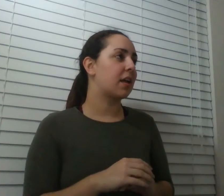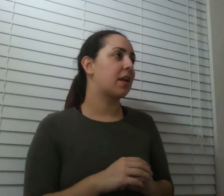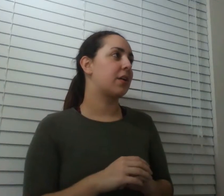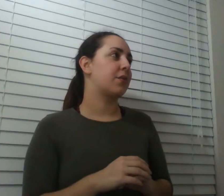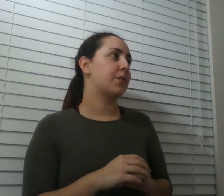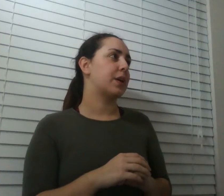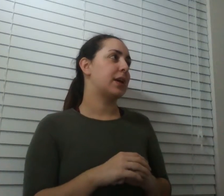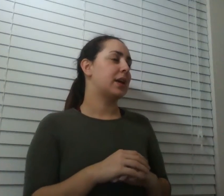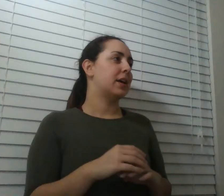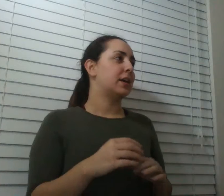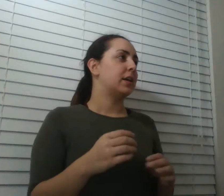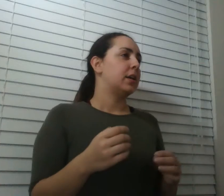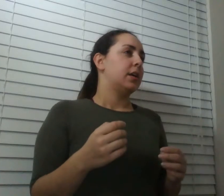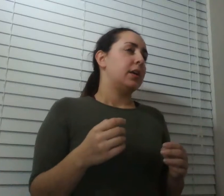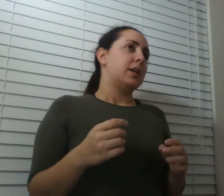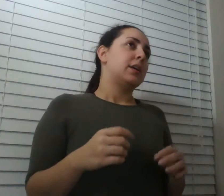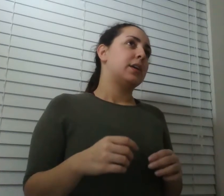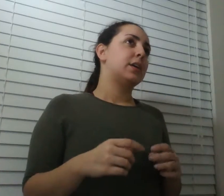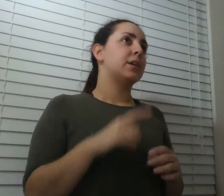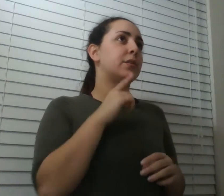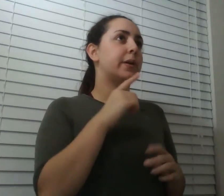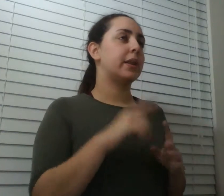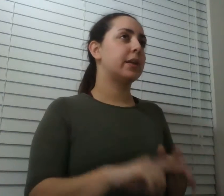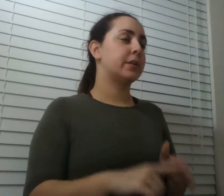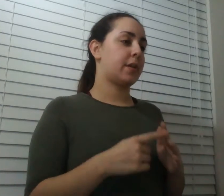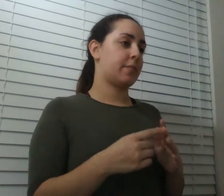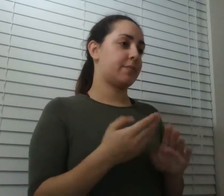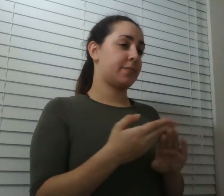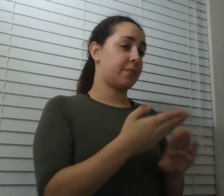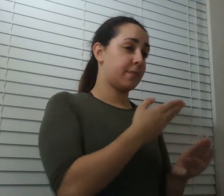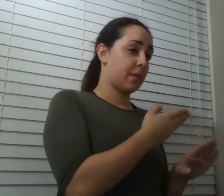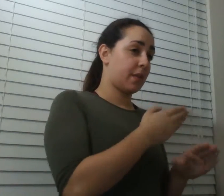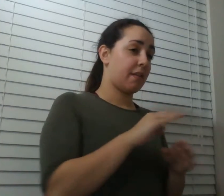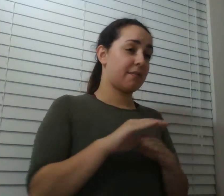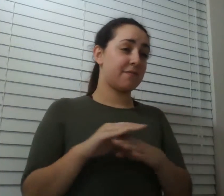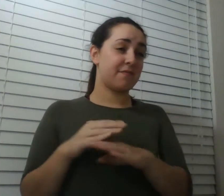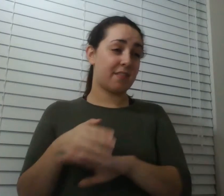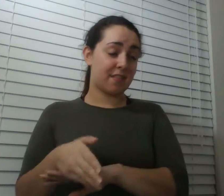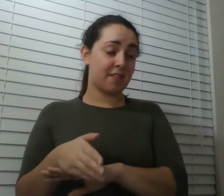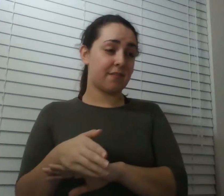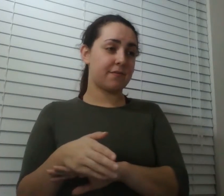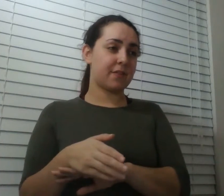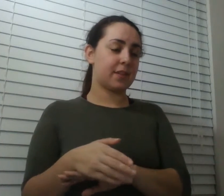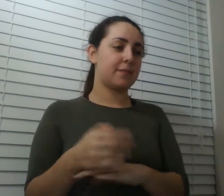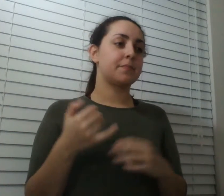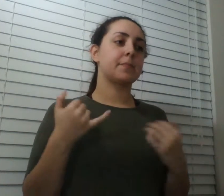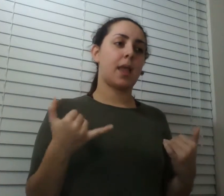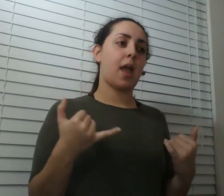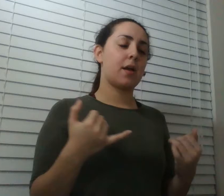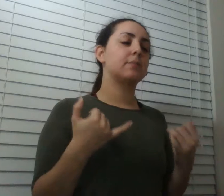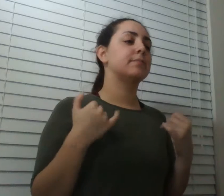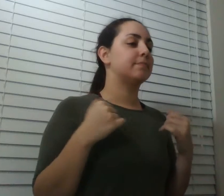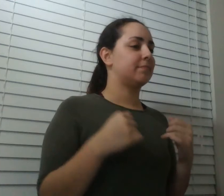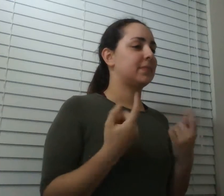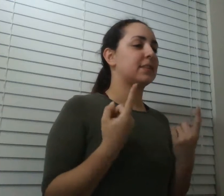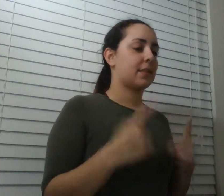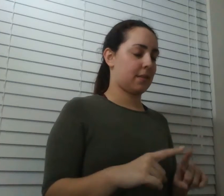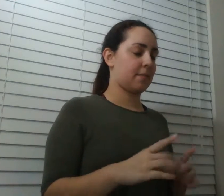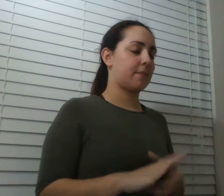going on before or after i'm not sure of that but i do know that right now this is happening and it and it's not our of